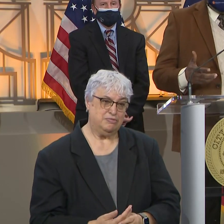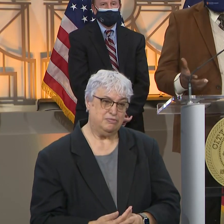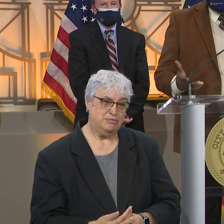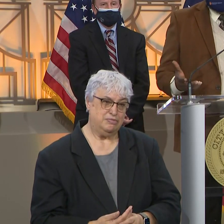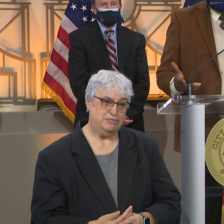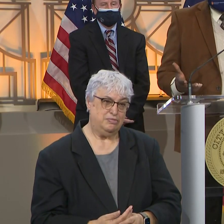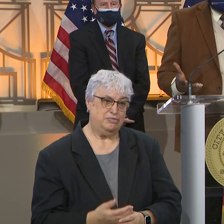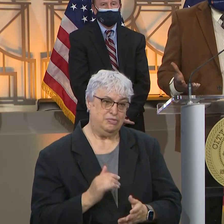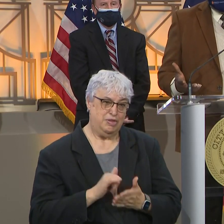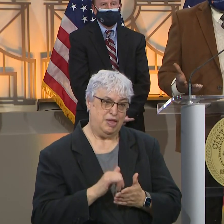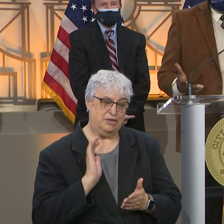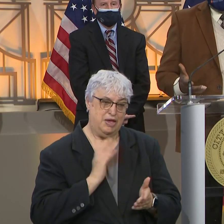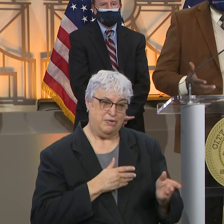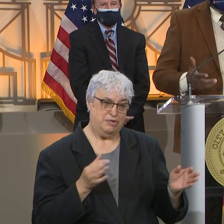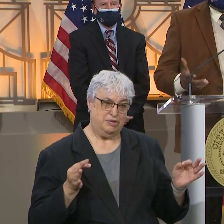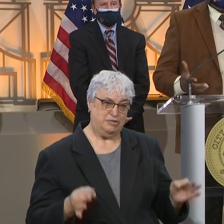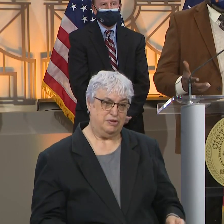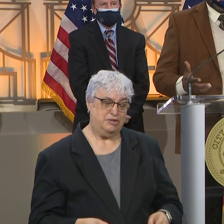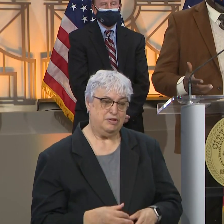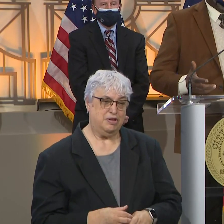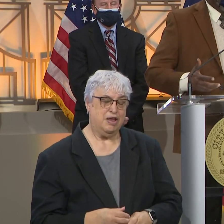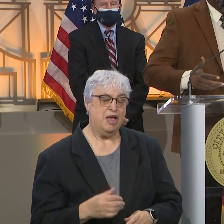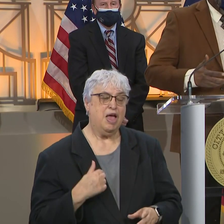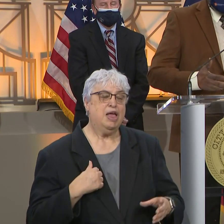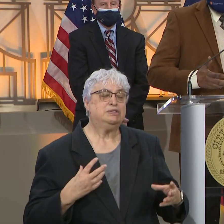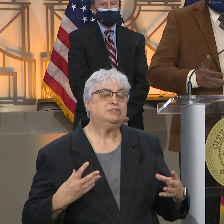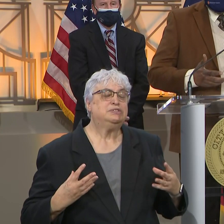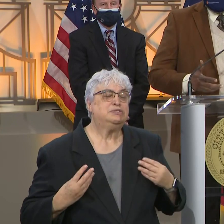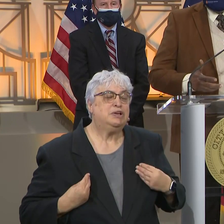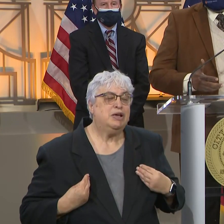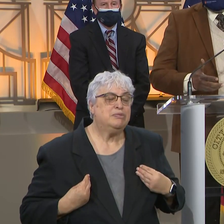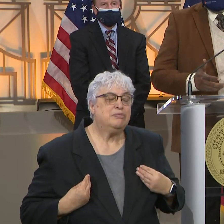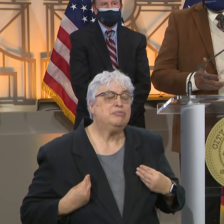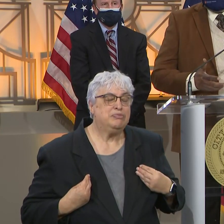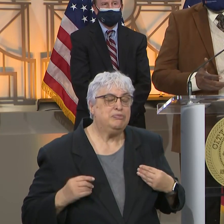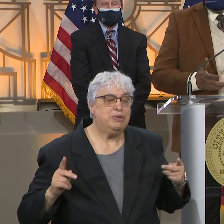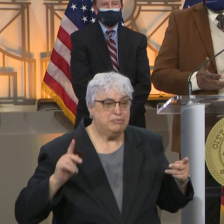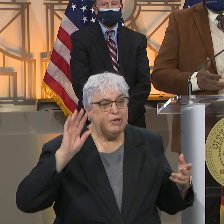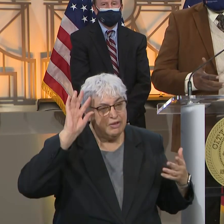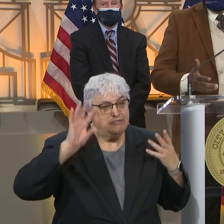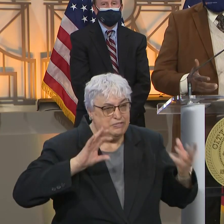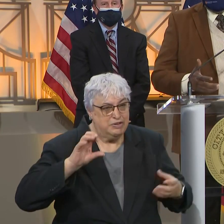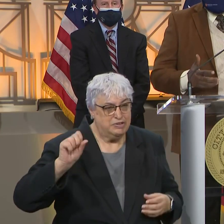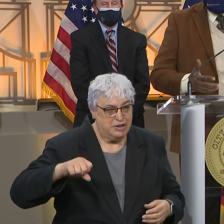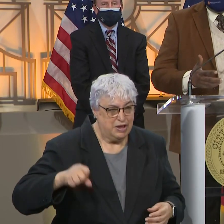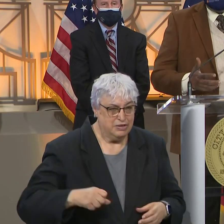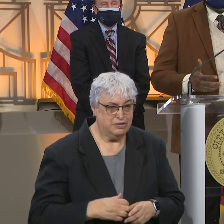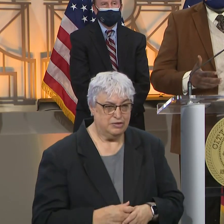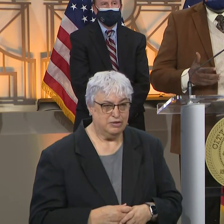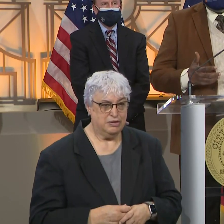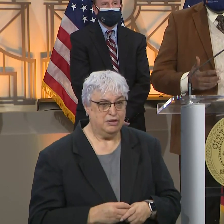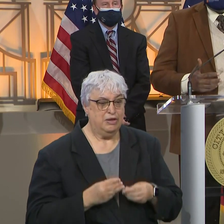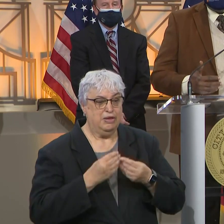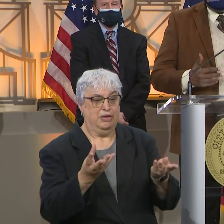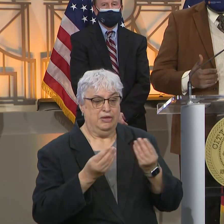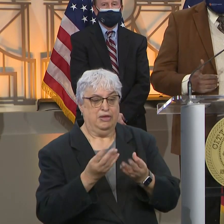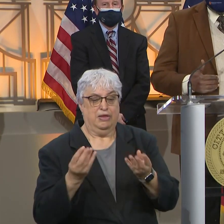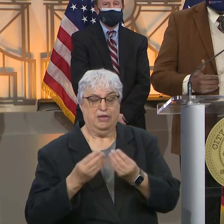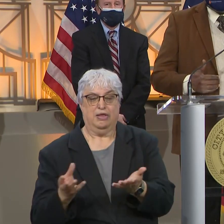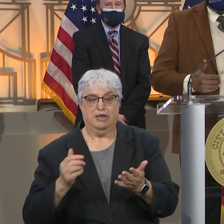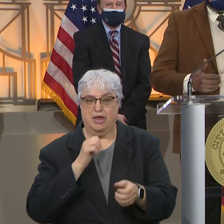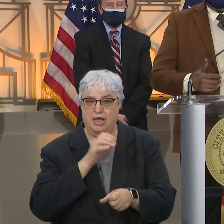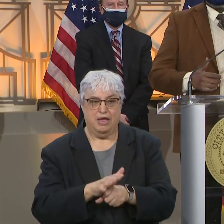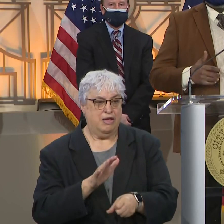so that was the decision that we made. I embrace that, but it is confusing in terms of getting it out just because of vaccine